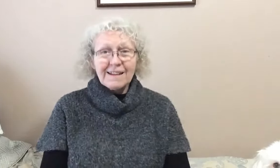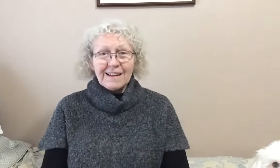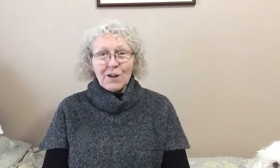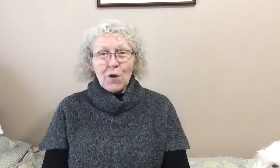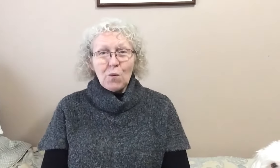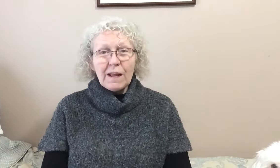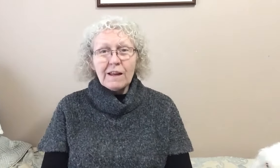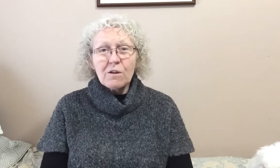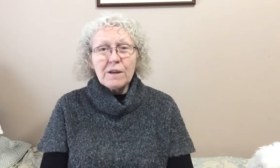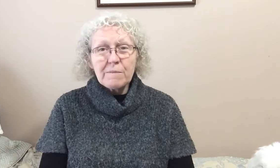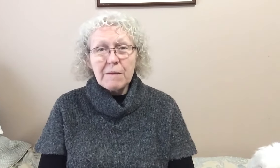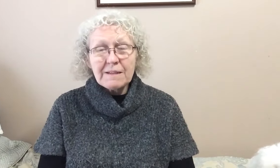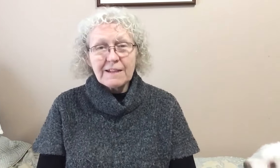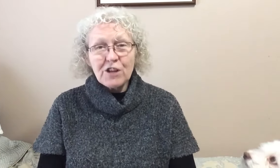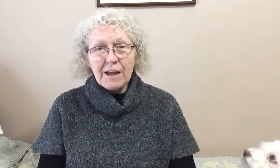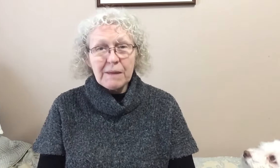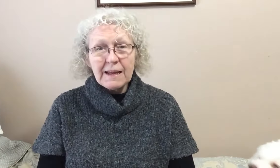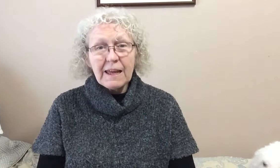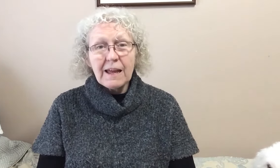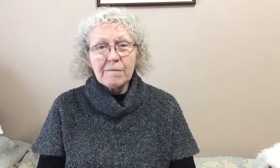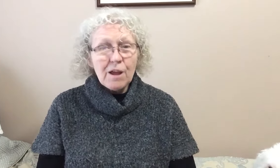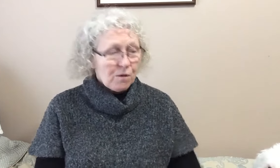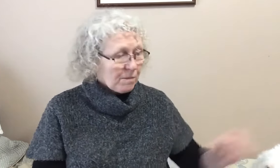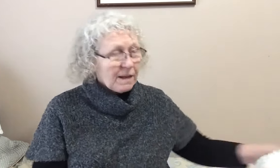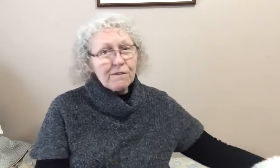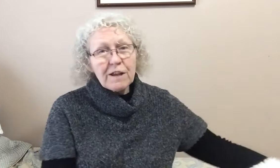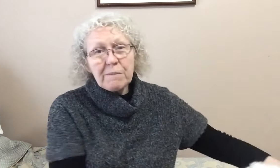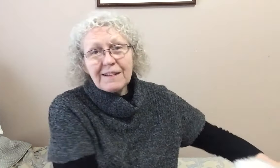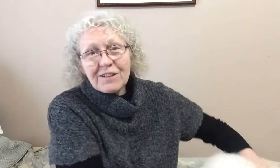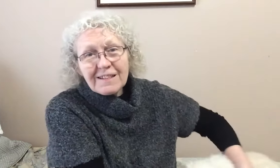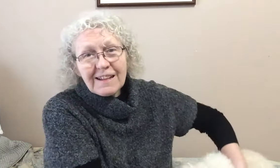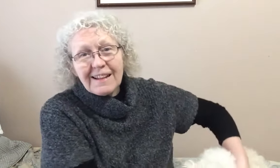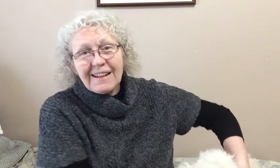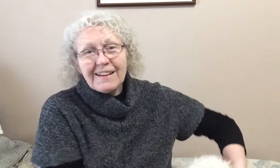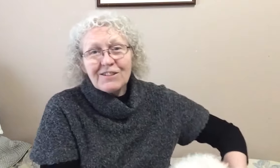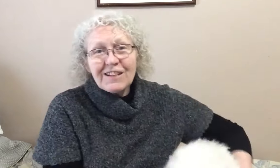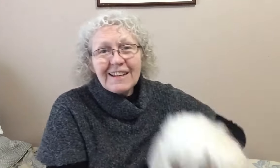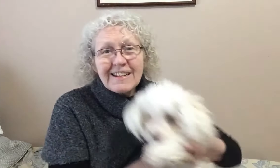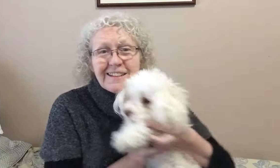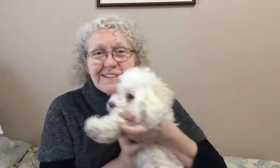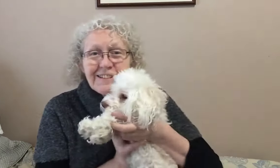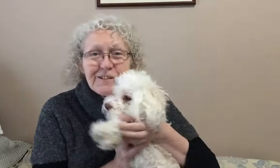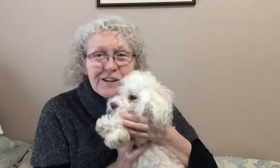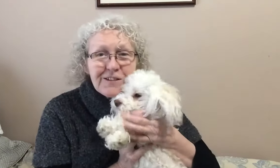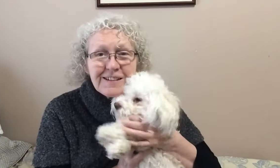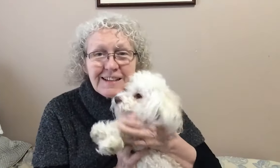Well hello it's Pamela Sunshine back again with my little friend Peaches. Here she is just for you to see.